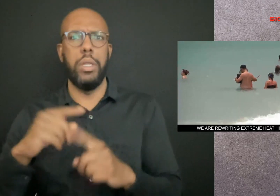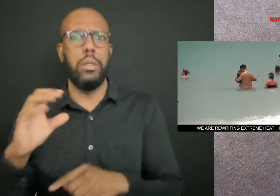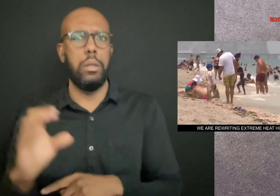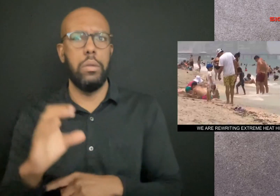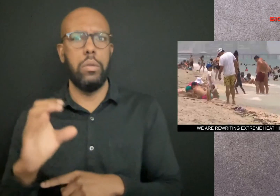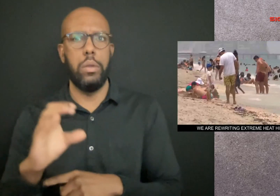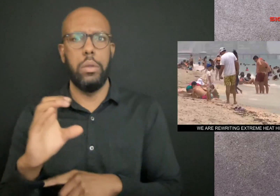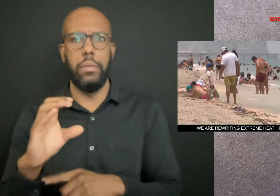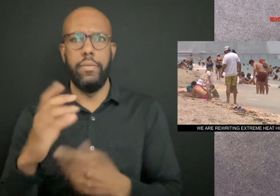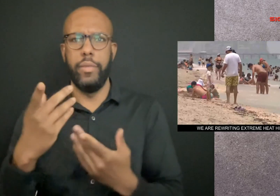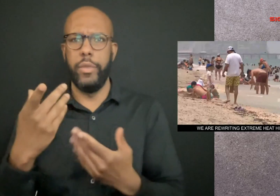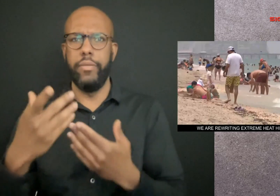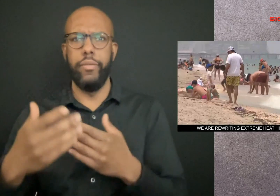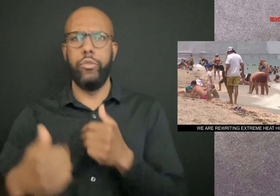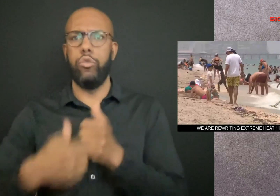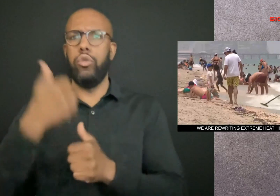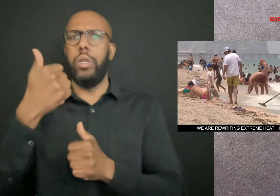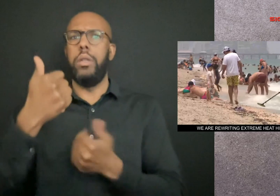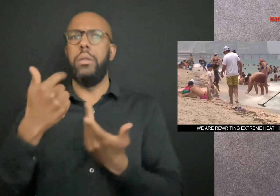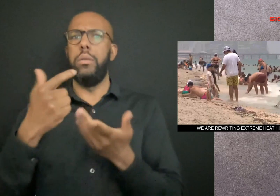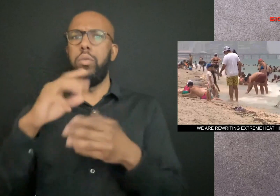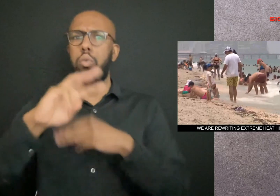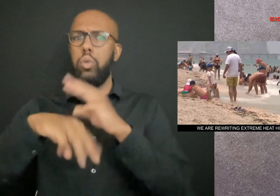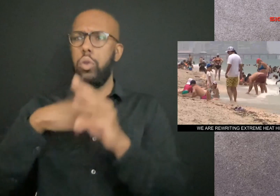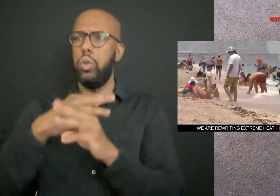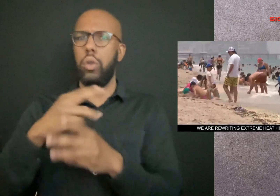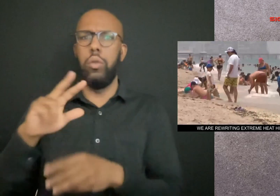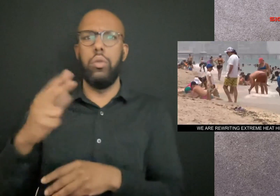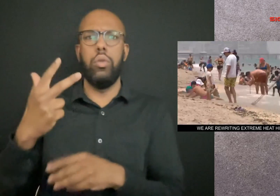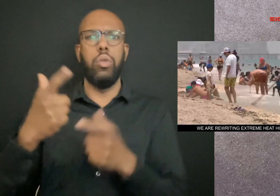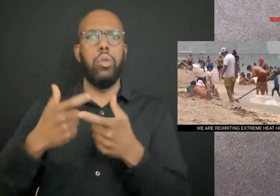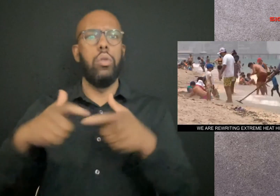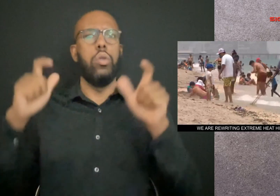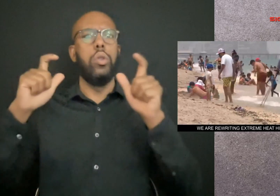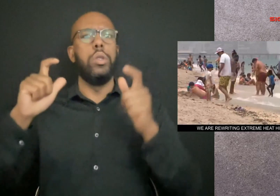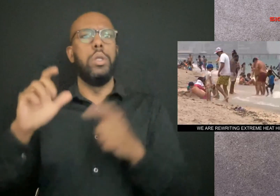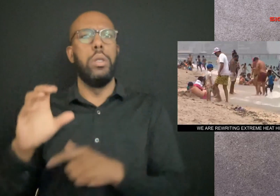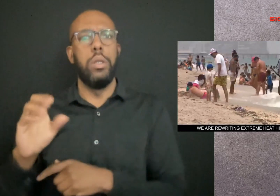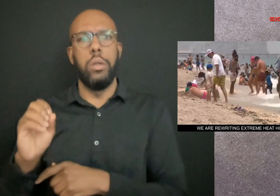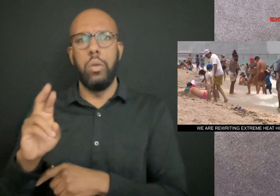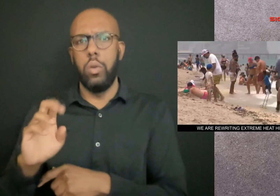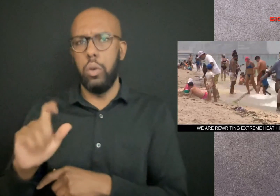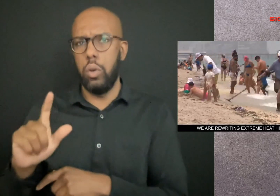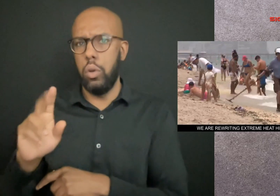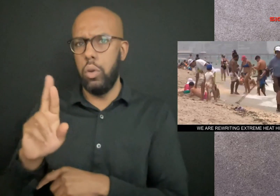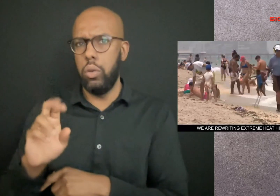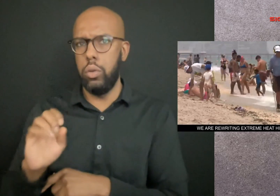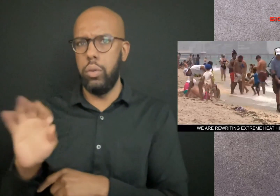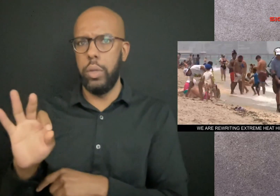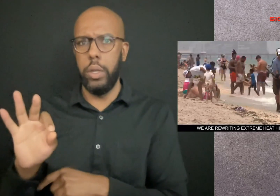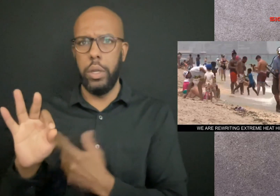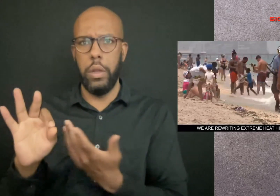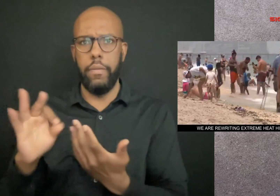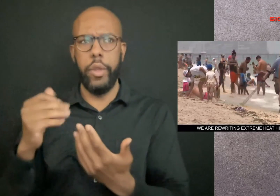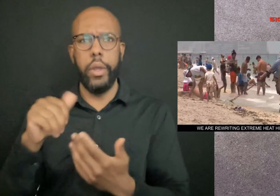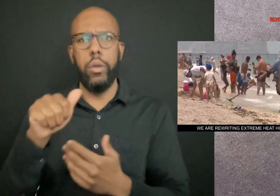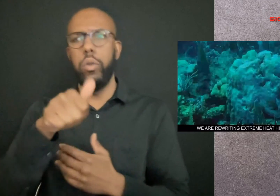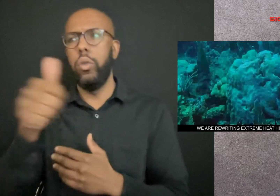37 degrees Celsius, threatening the world's third largest coral reef and all the